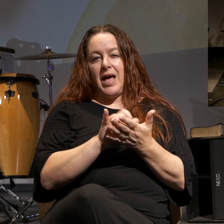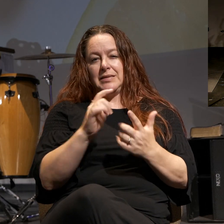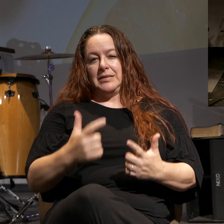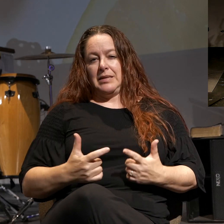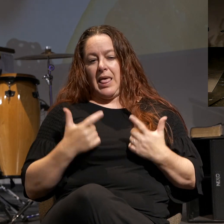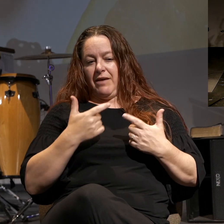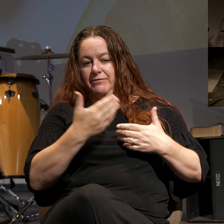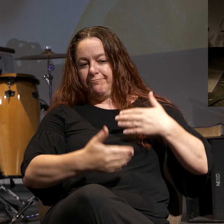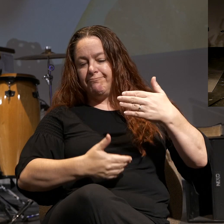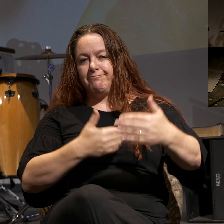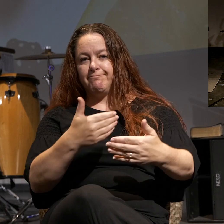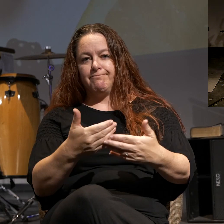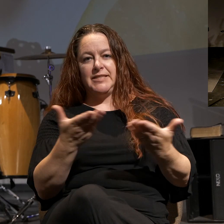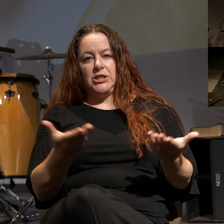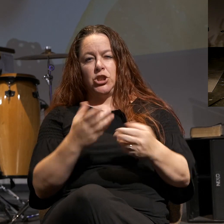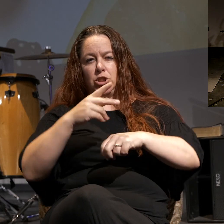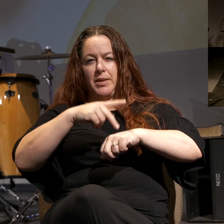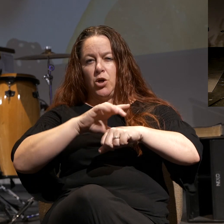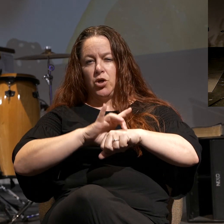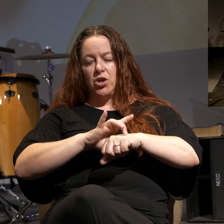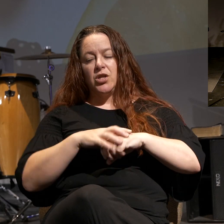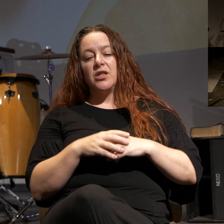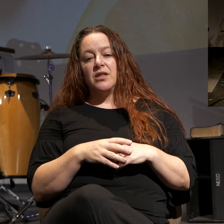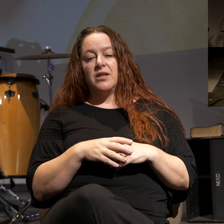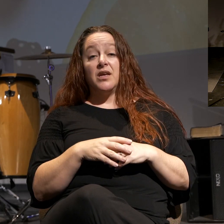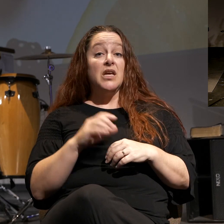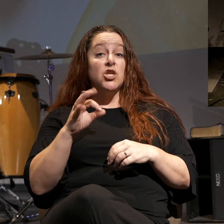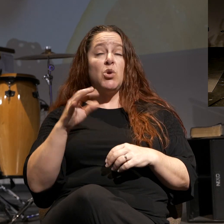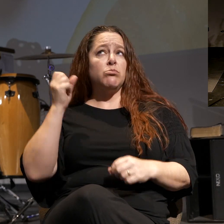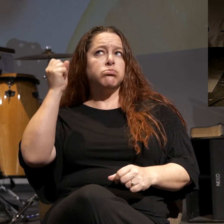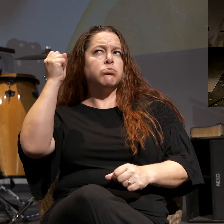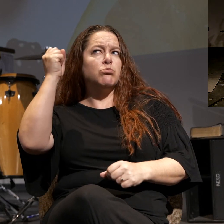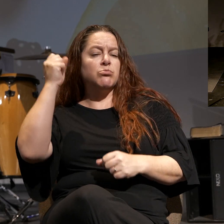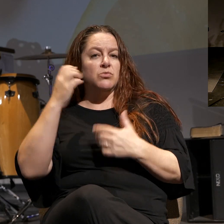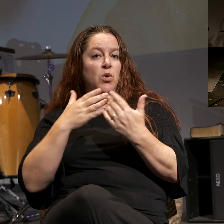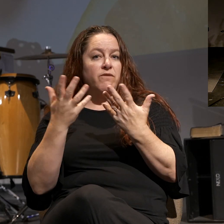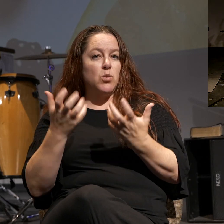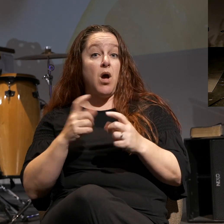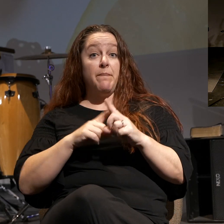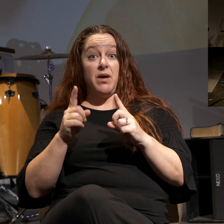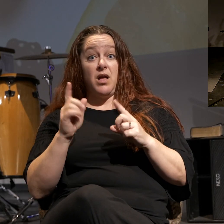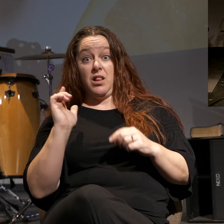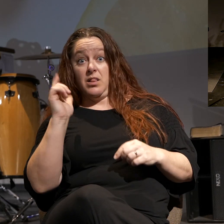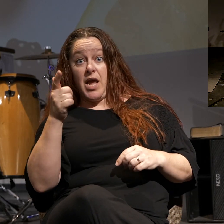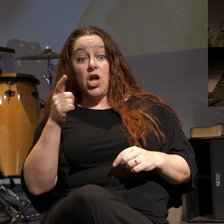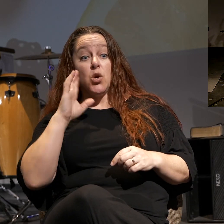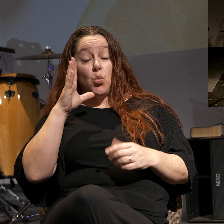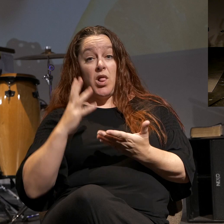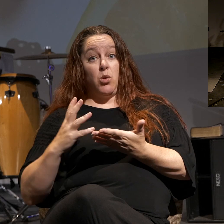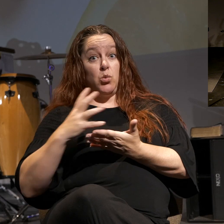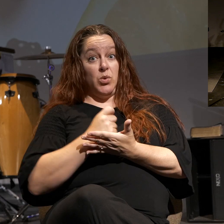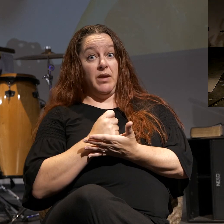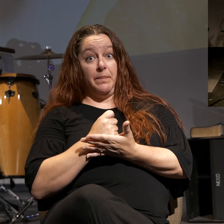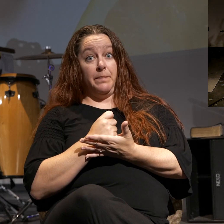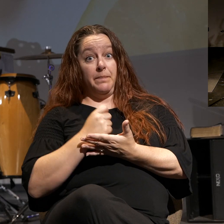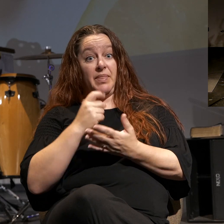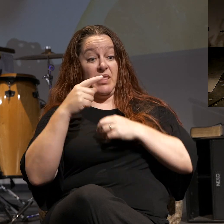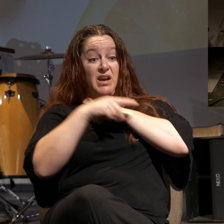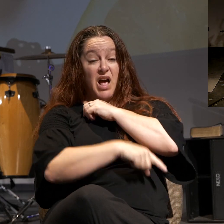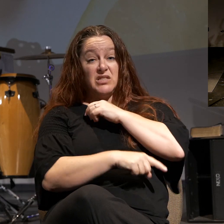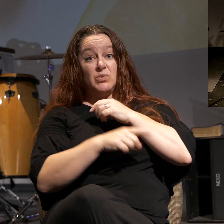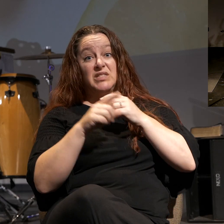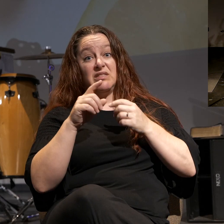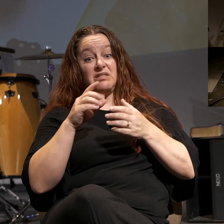here on planet Earth. So you can shake your fist at God all you want to, but you're going to reap the consequences of the path that you have chosen